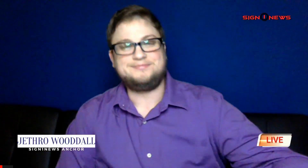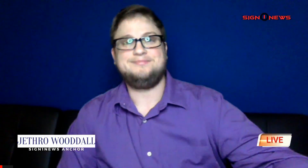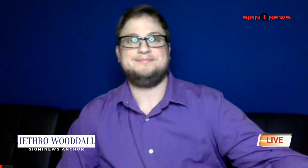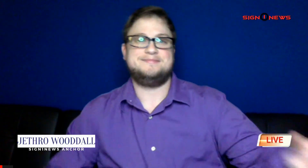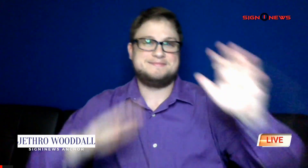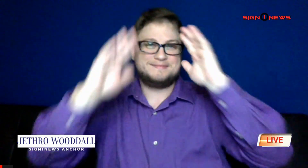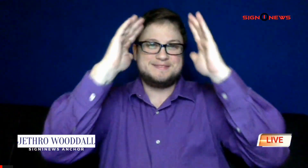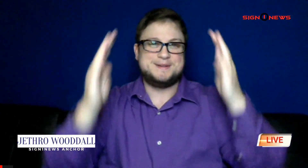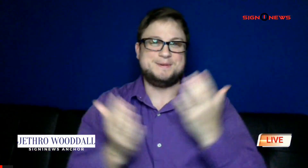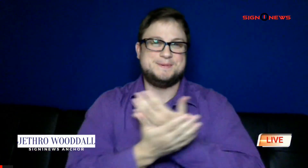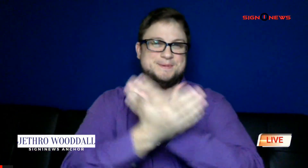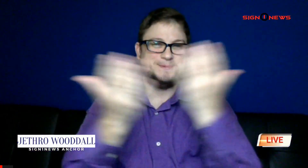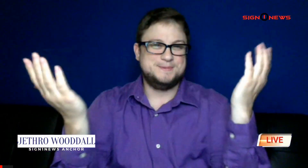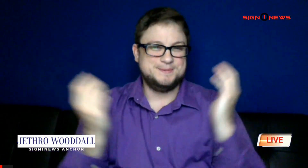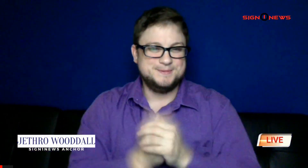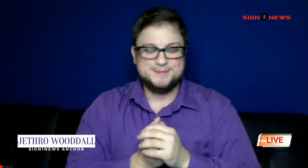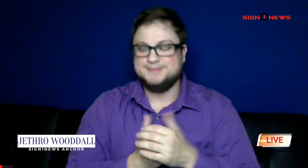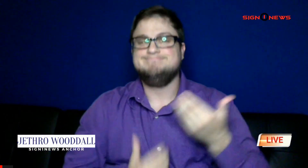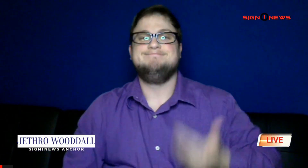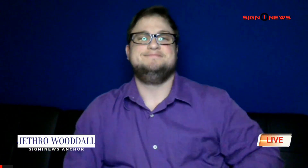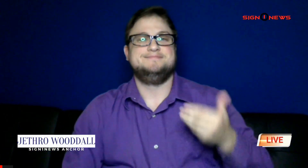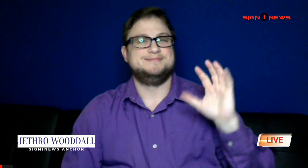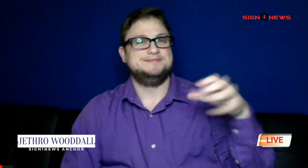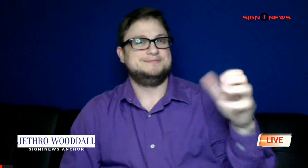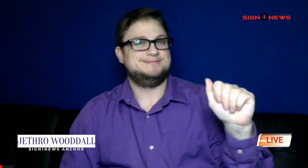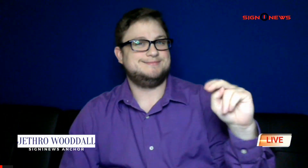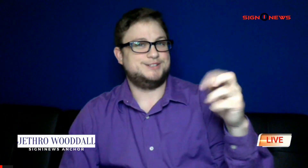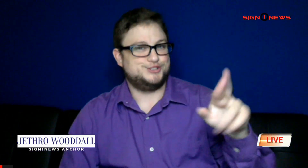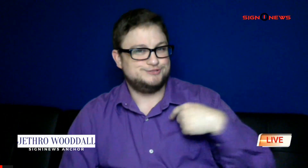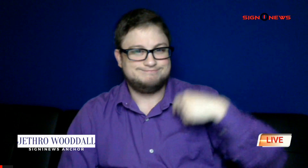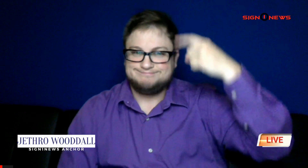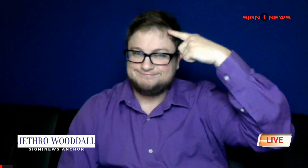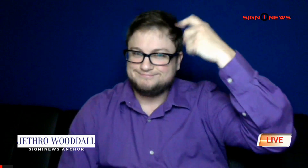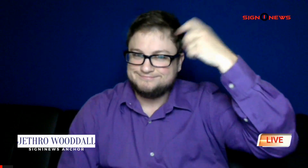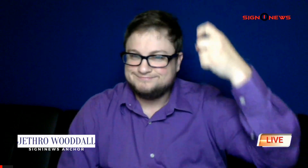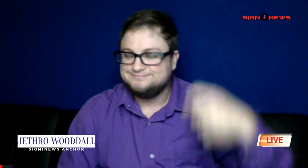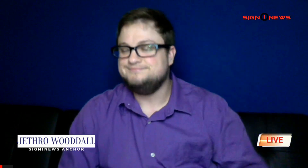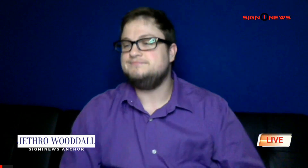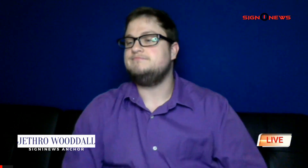hello everyone I'm sign one news anchor Jethra Woodall